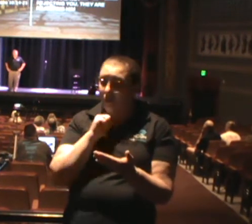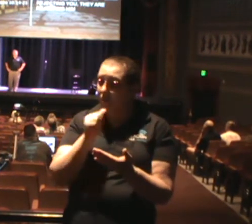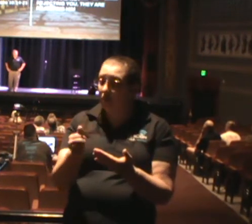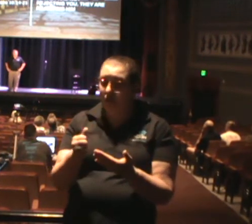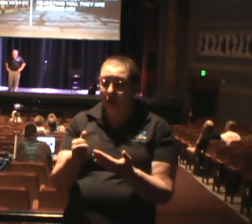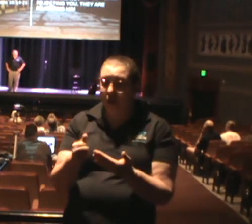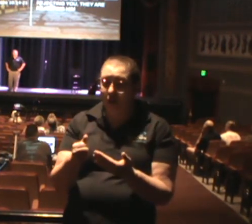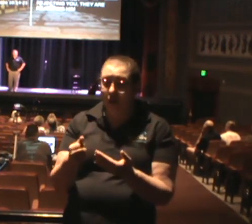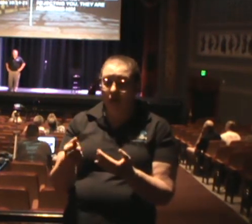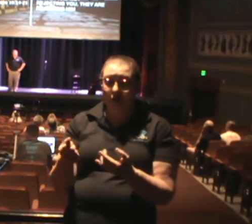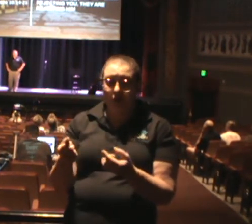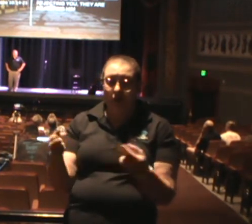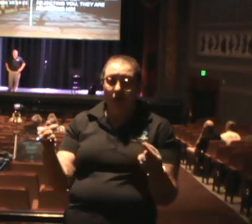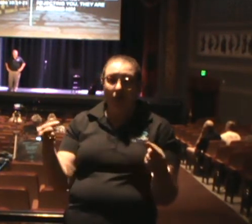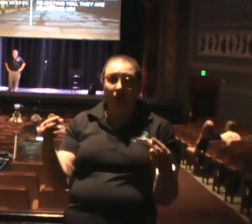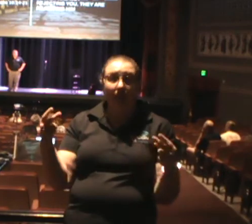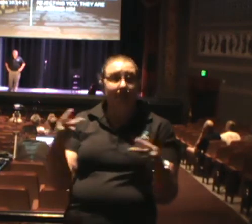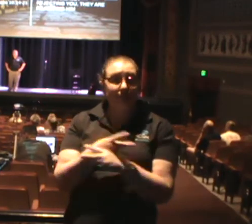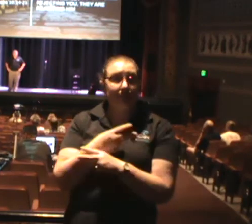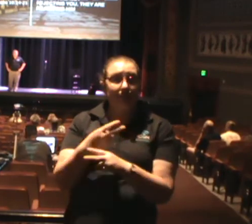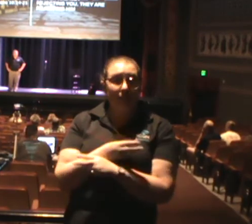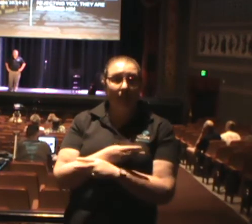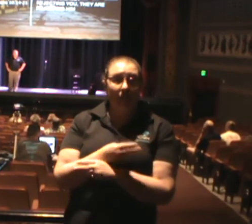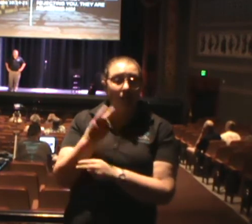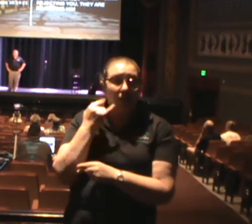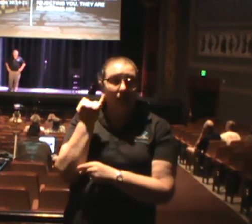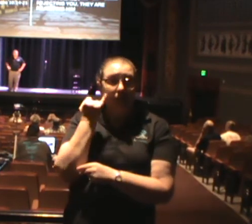you have the Holy Spirit that is predicting you right now.